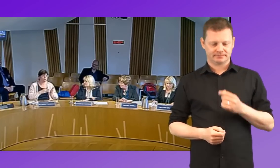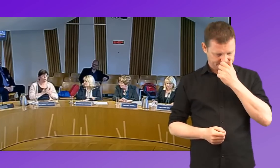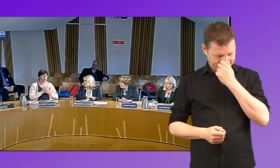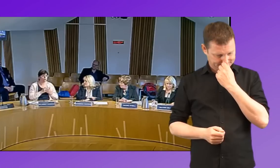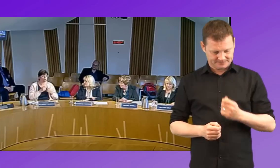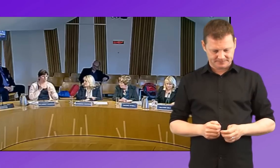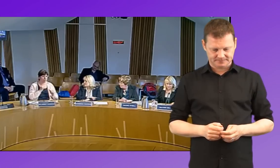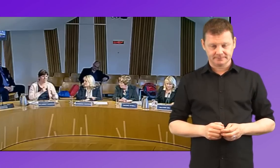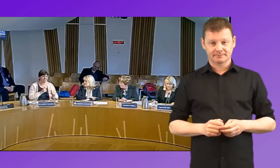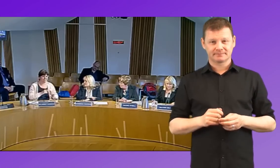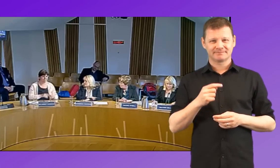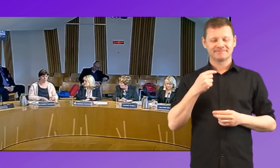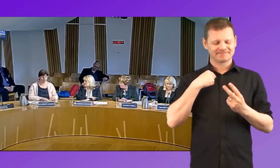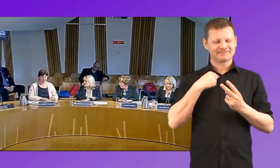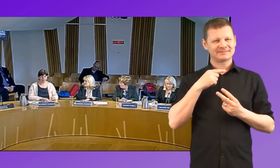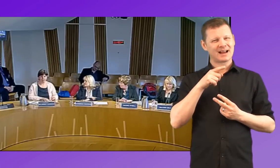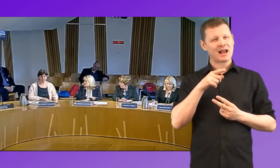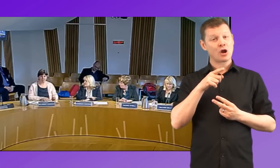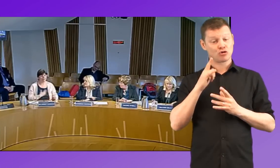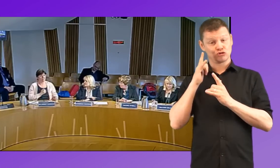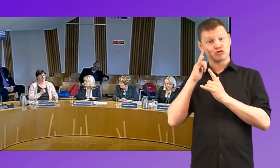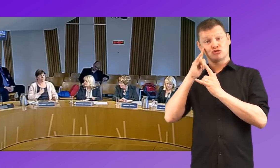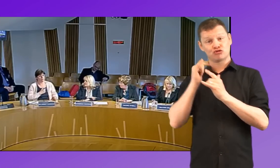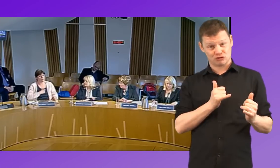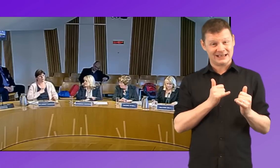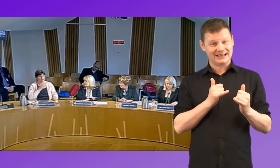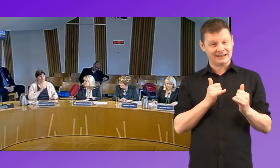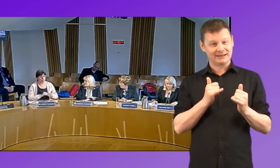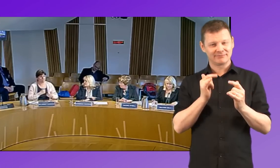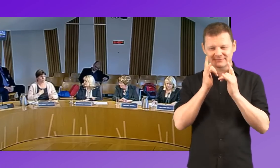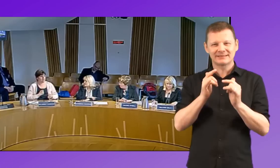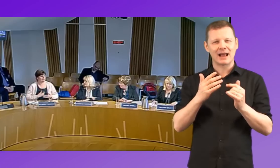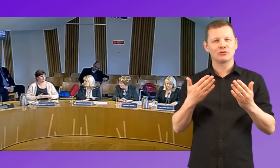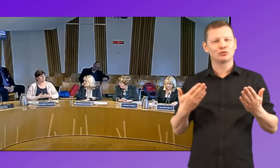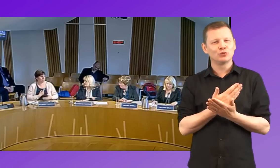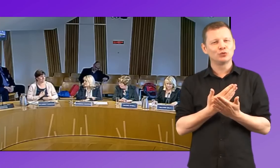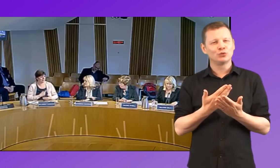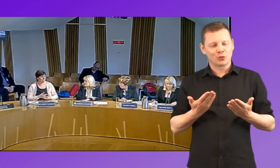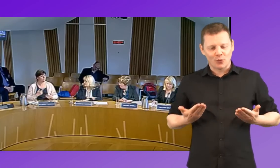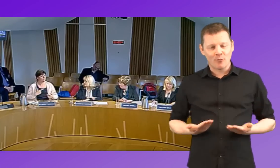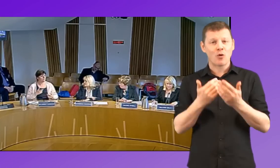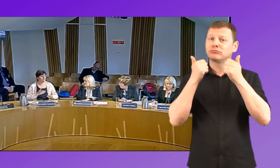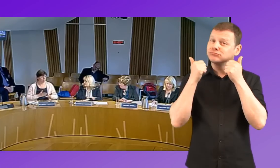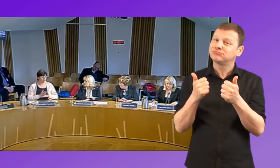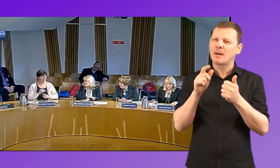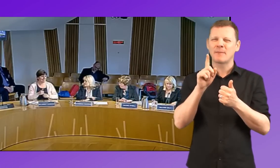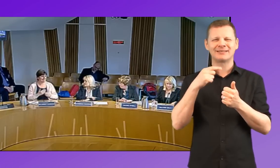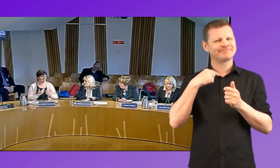But, I have, you know, other concerns about the newborn, um, screening, uh, test. You know, my personal experience when I had a baby